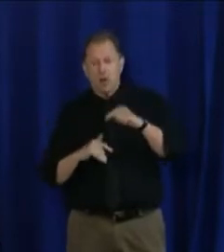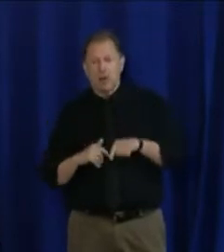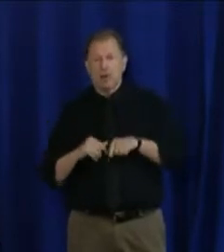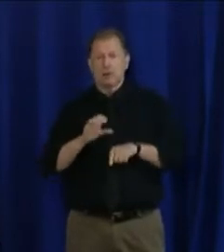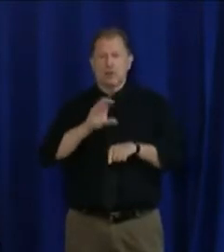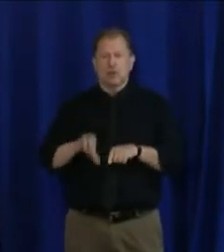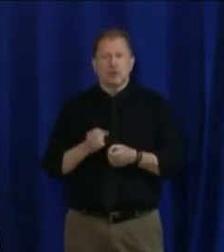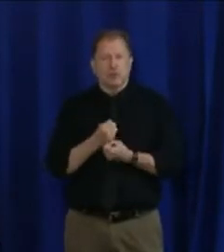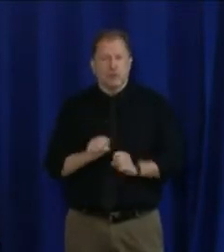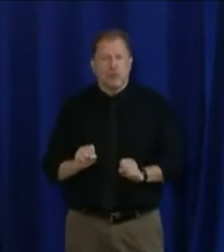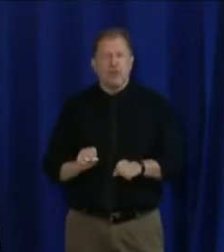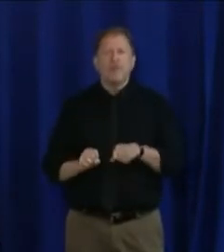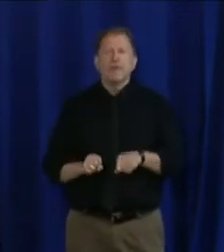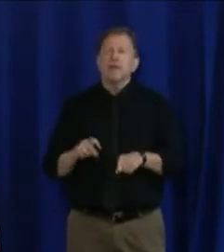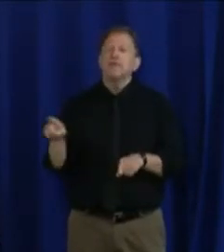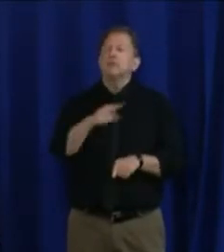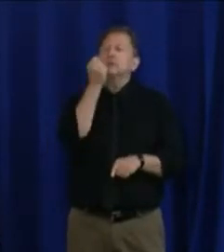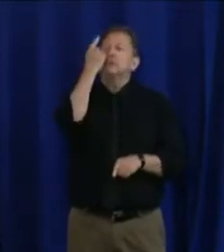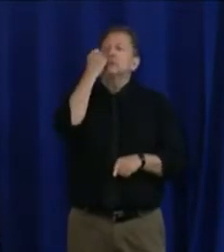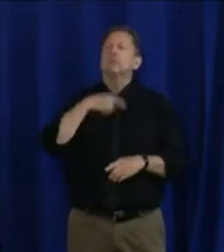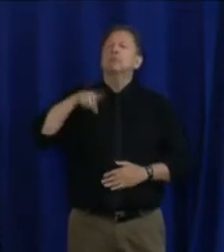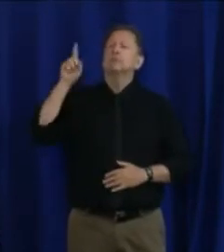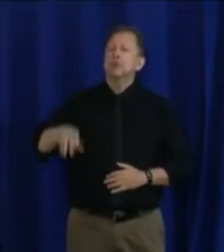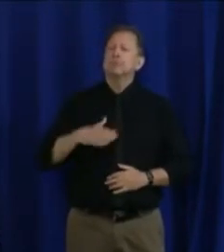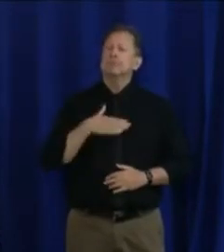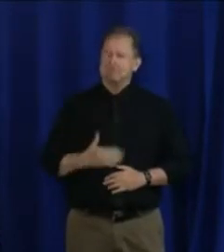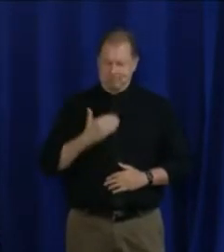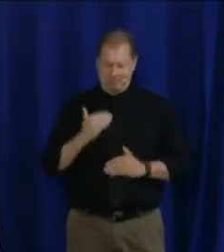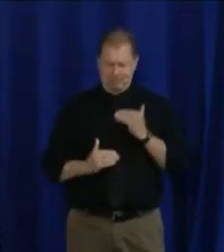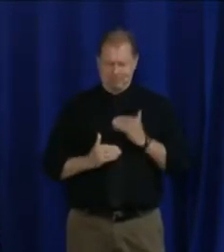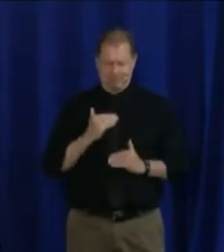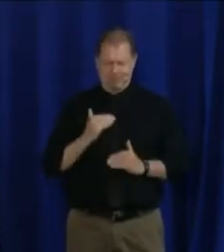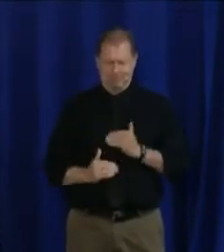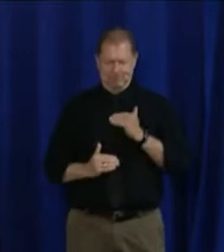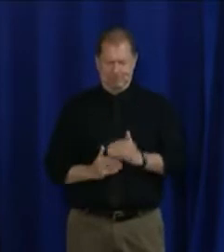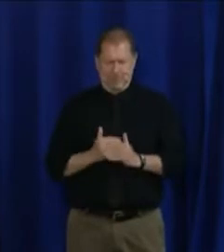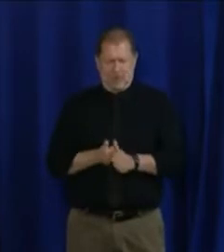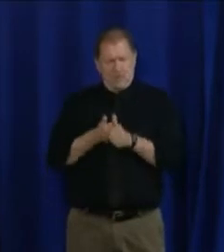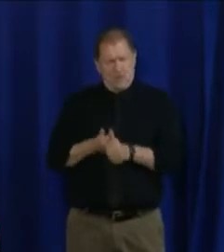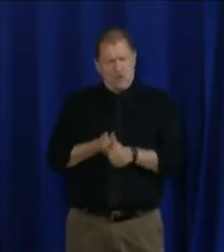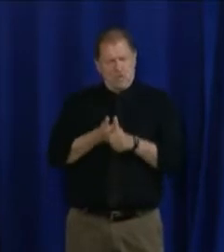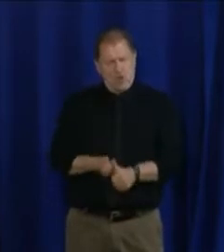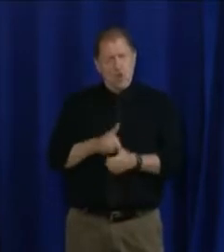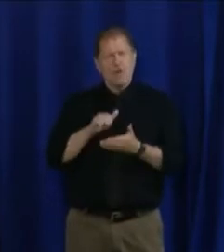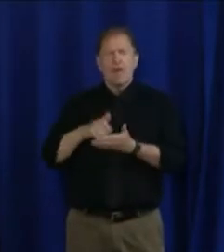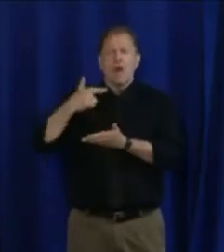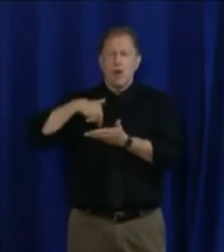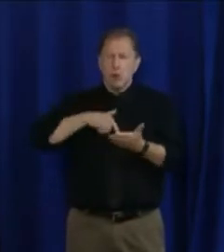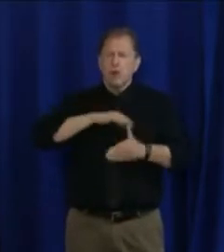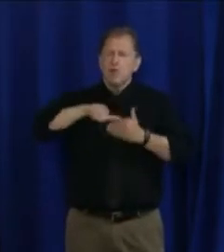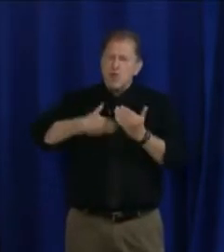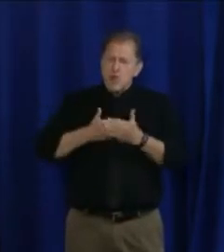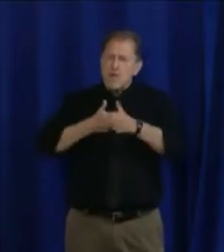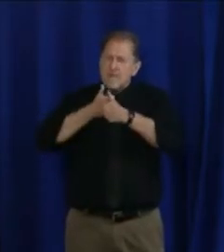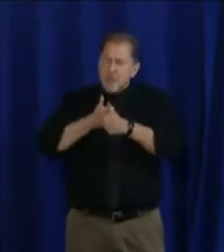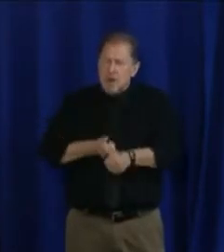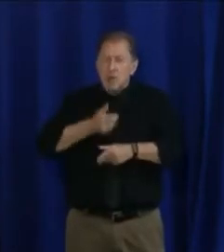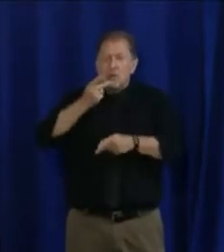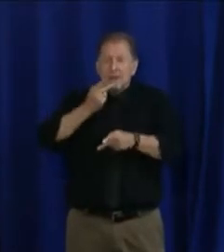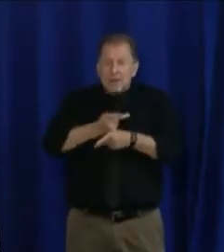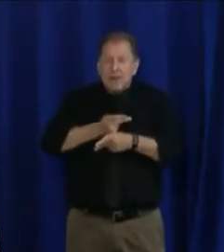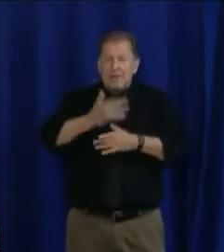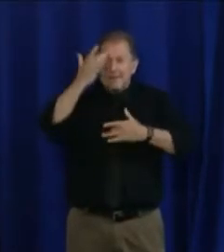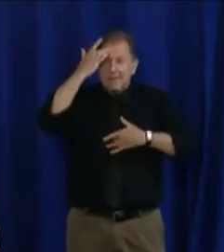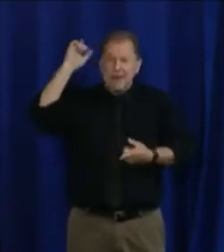the sacrifices that needed to be made to make sure that we were all going in the same direction to keep Chicago